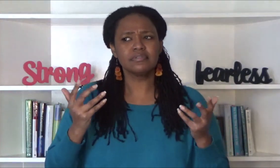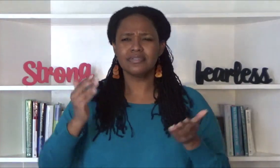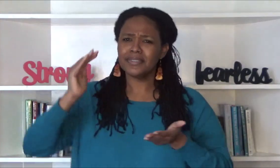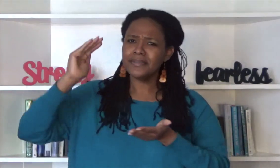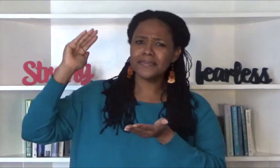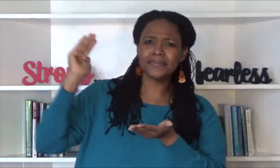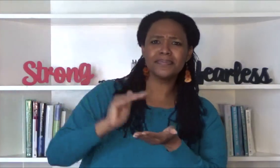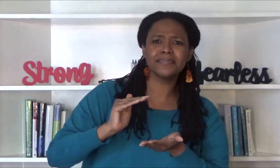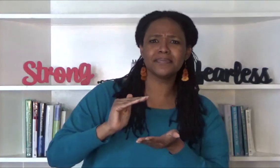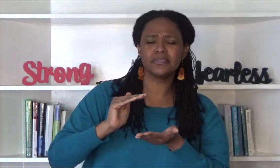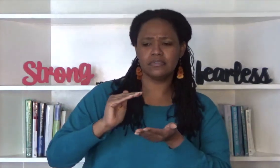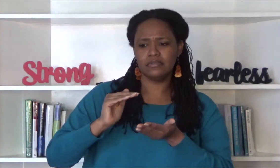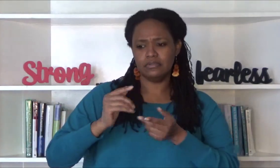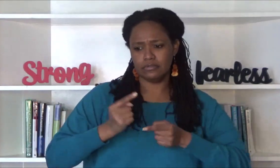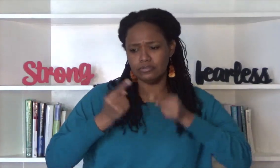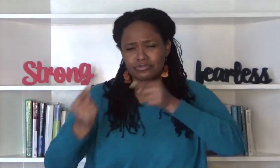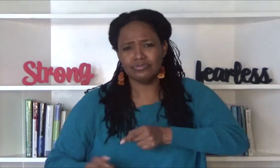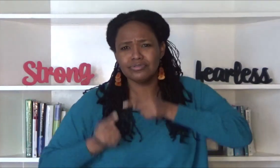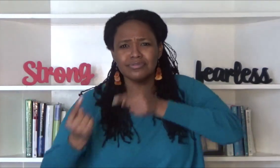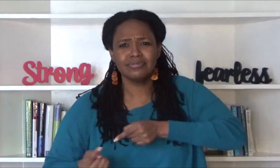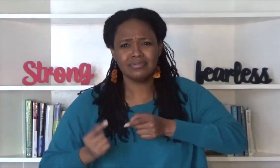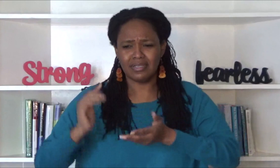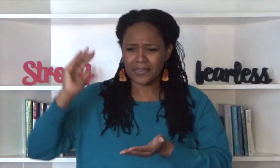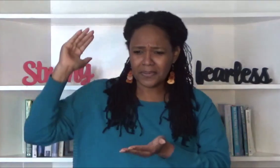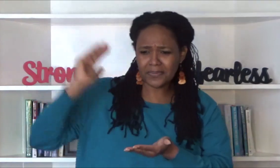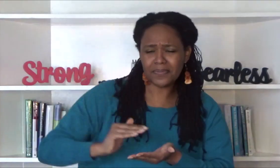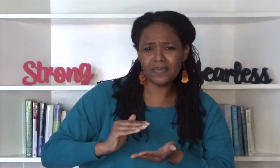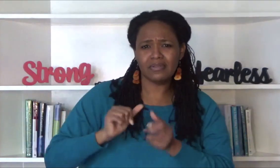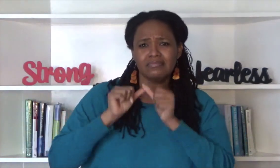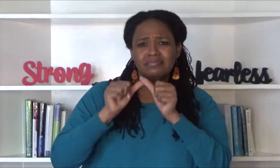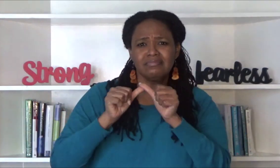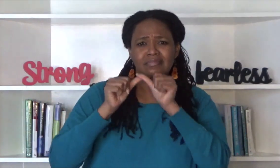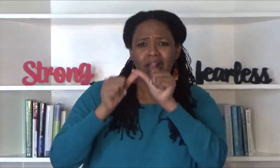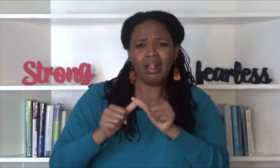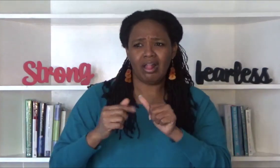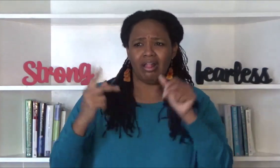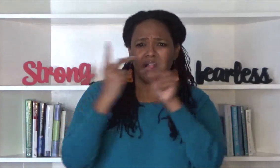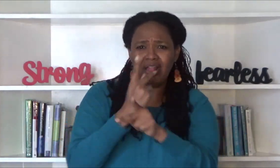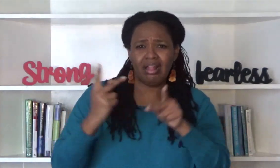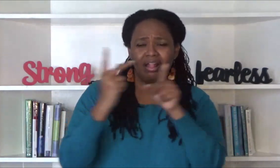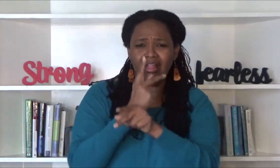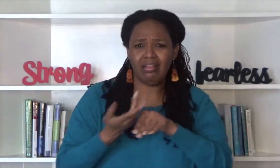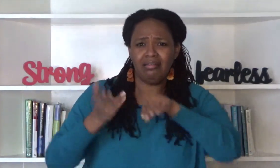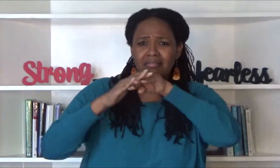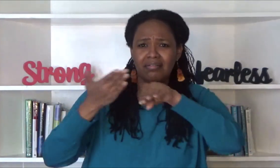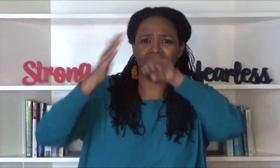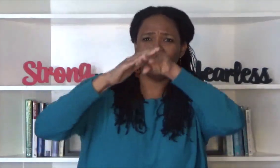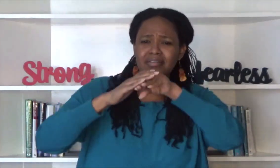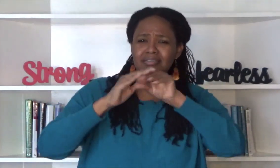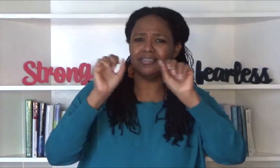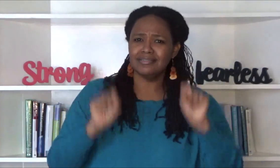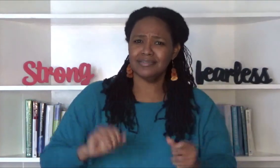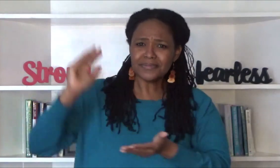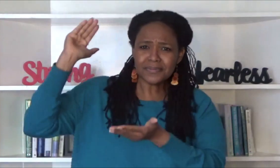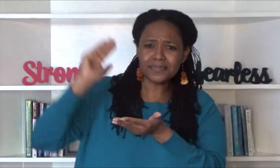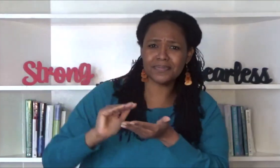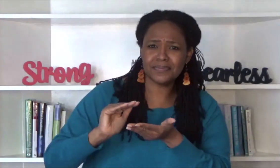or exacerbating the struggles of our past pain and shift to